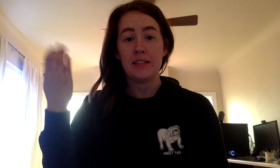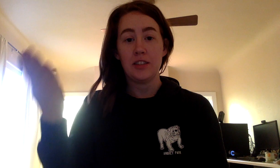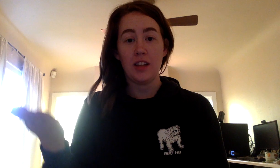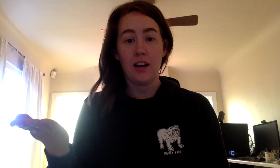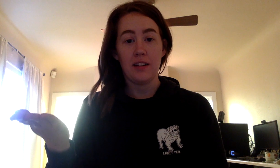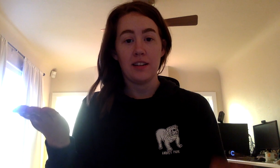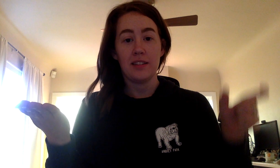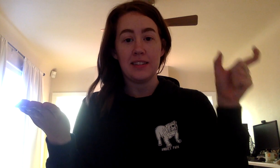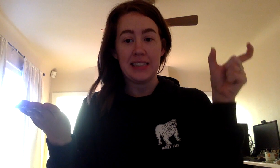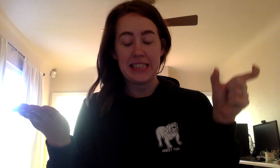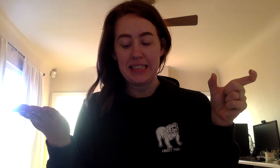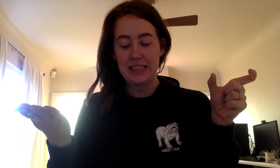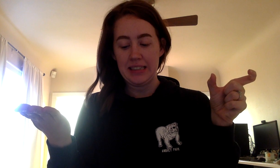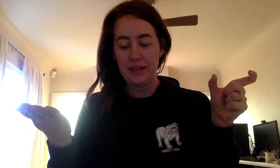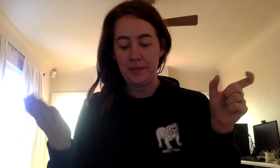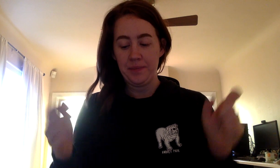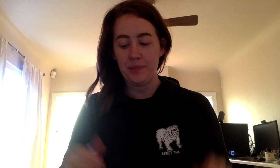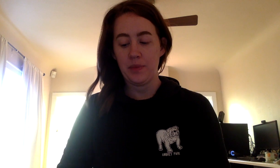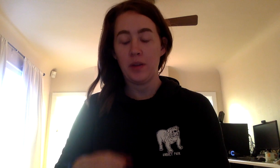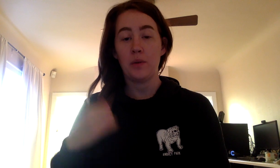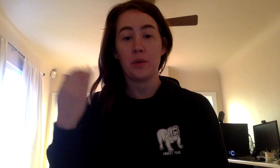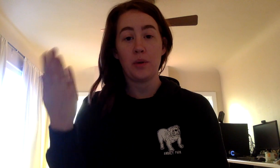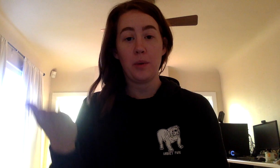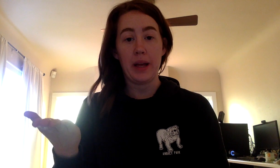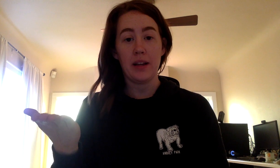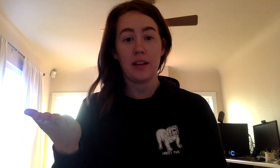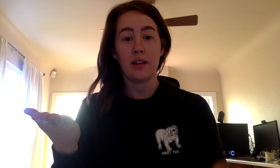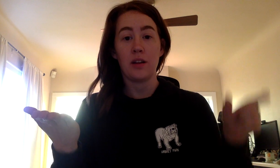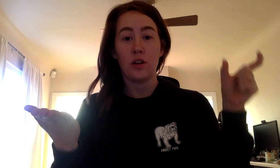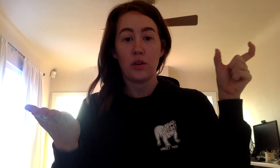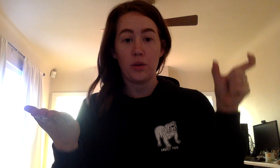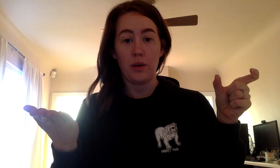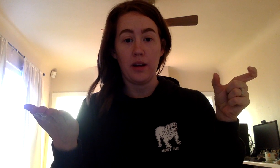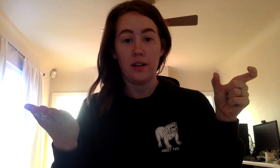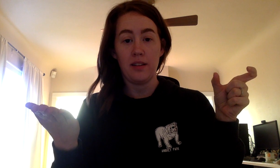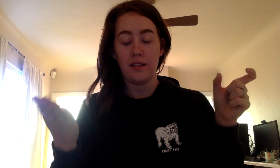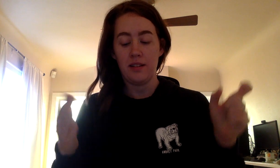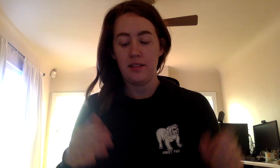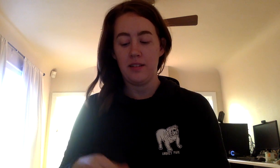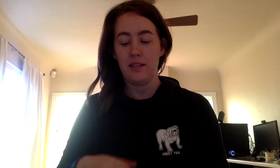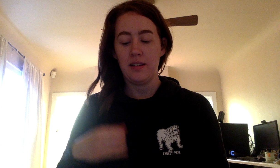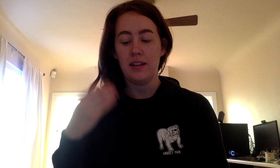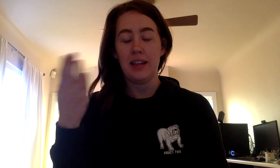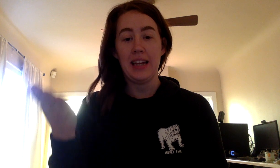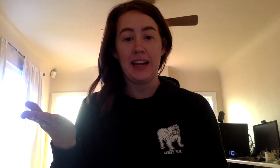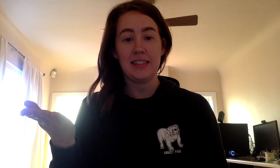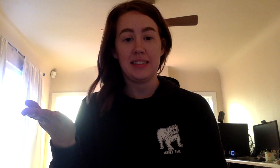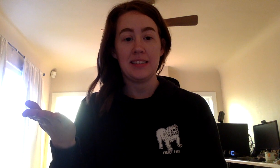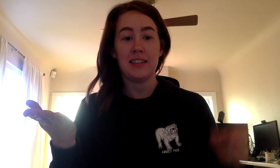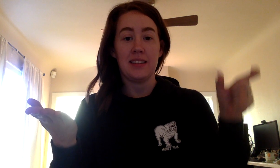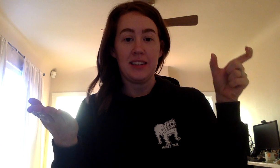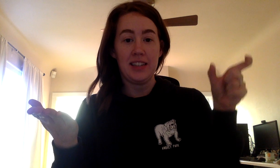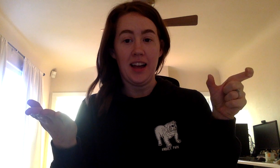Sock, s. Quick, qu. Yes, ya.